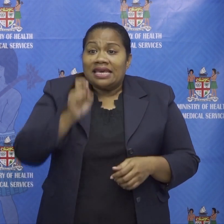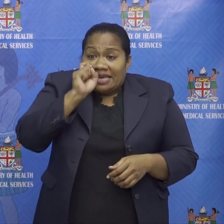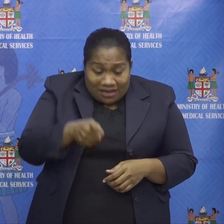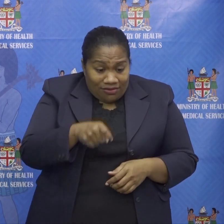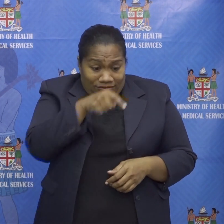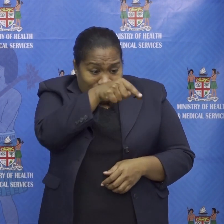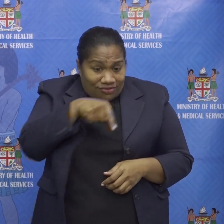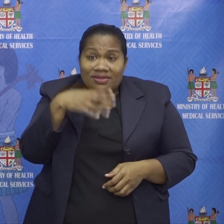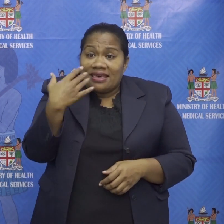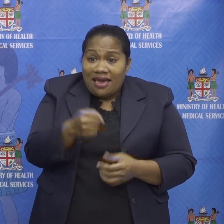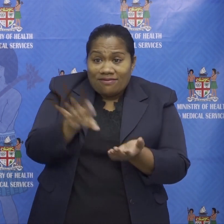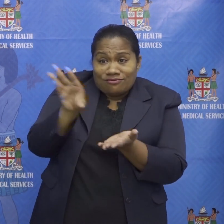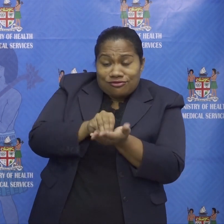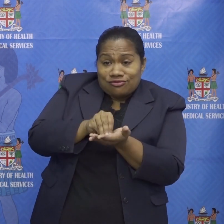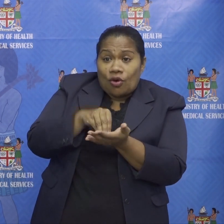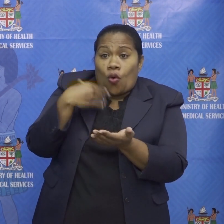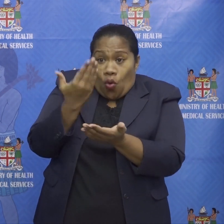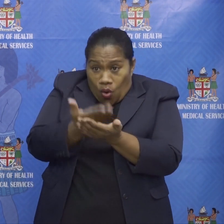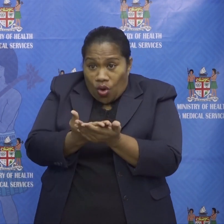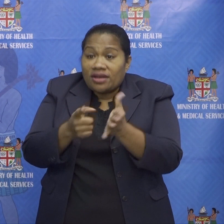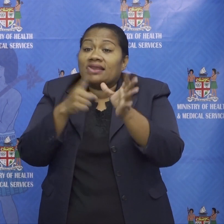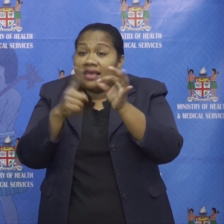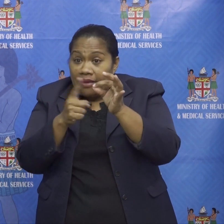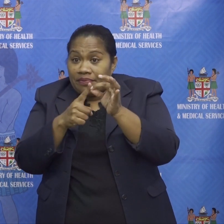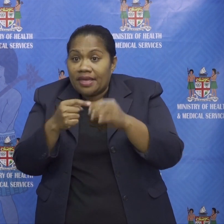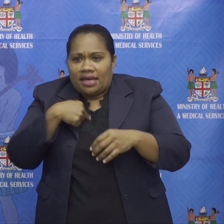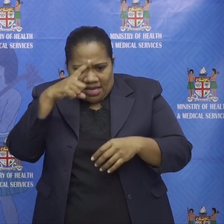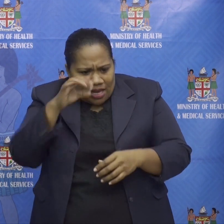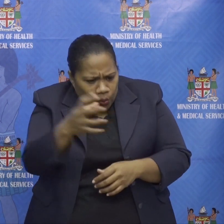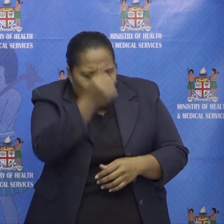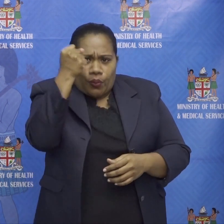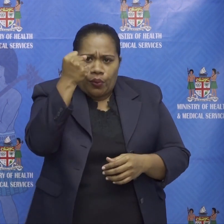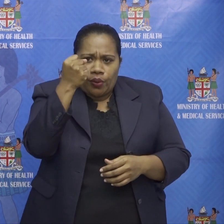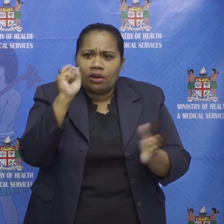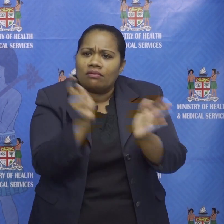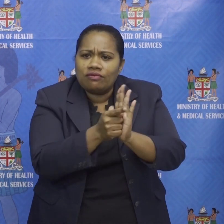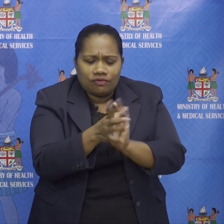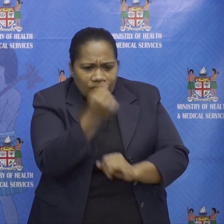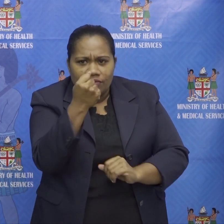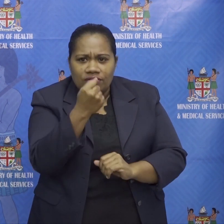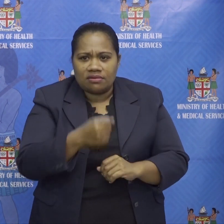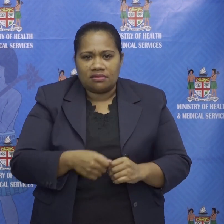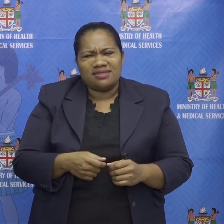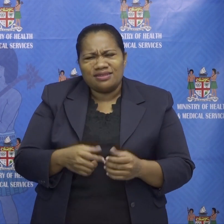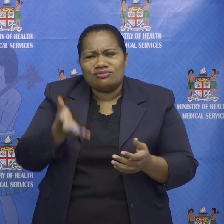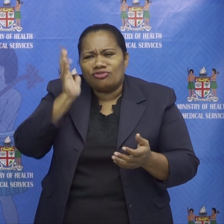sorry i get a bit you can understand why i get angry about this